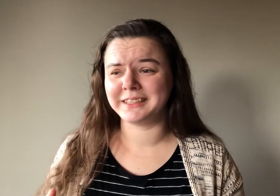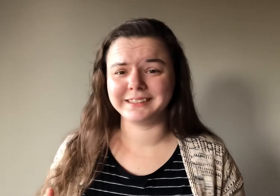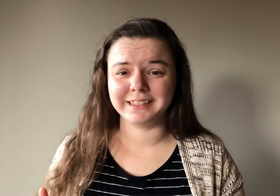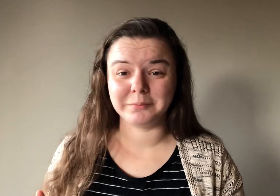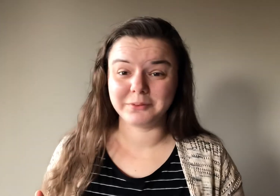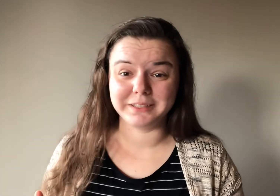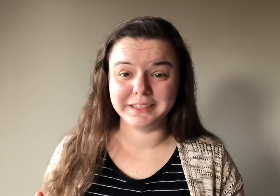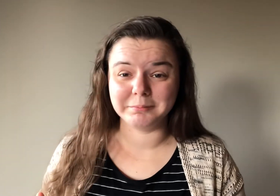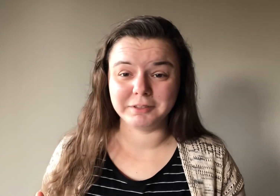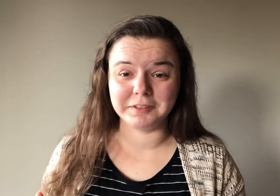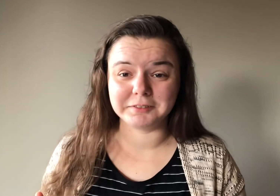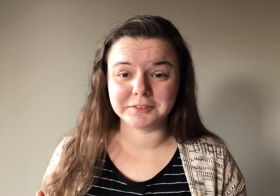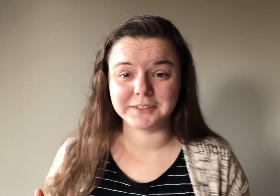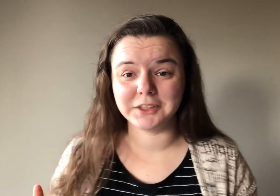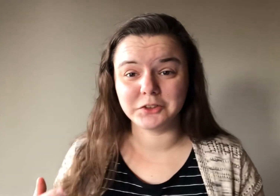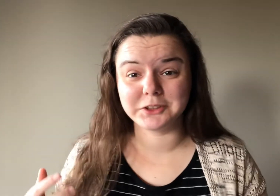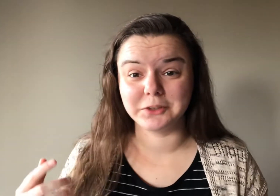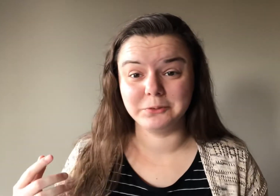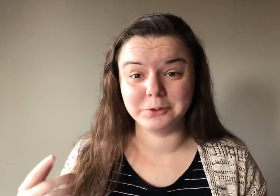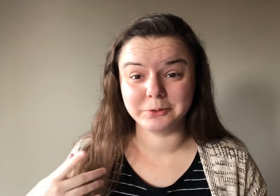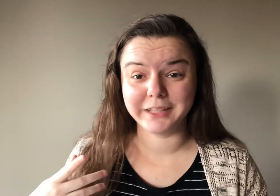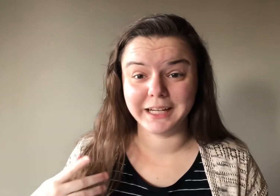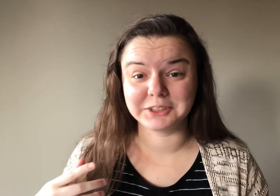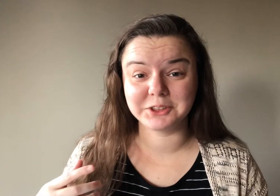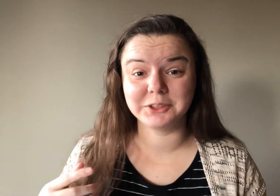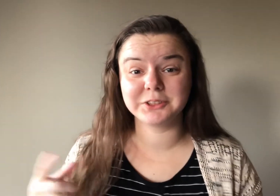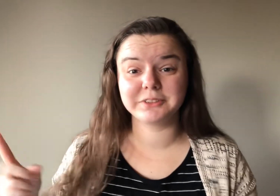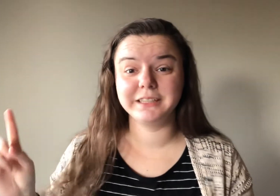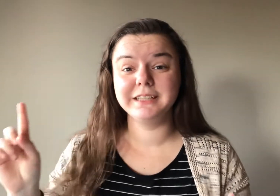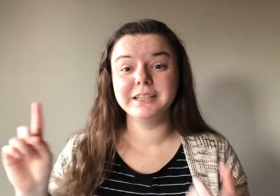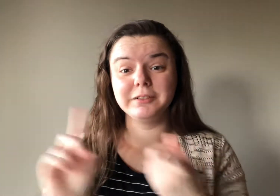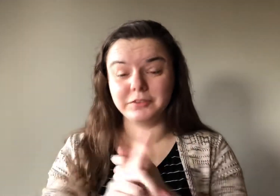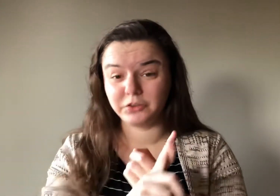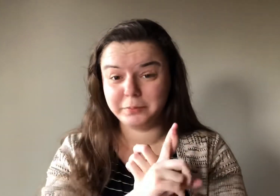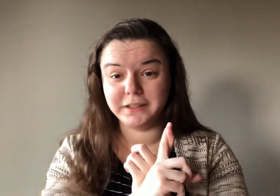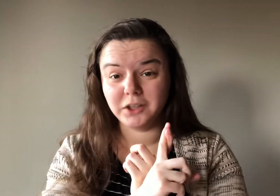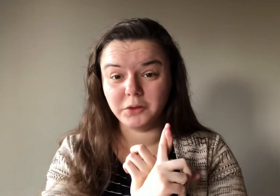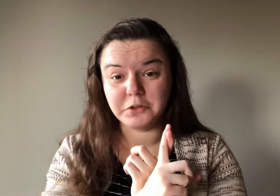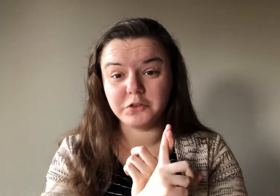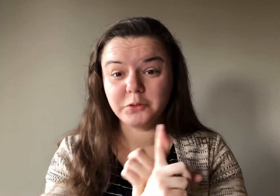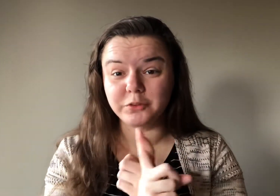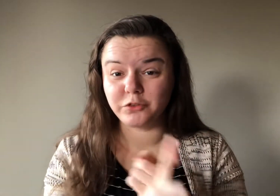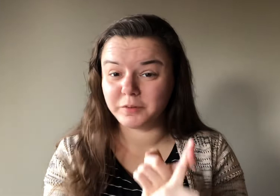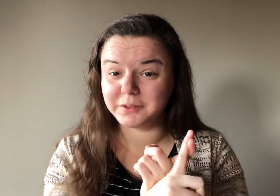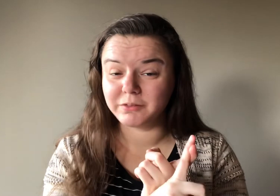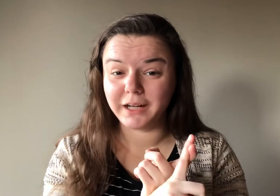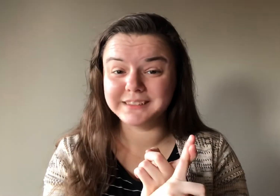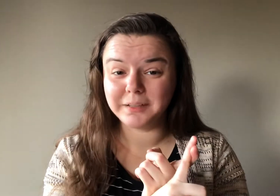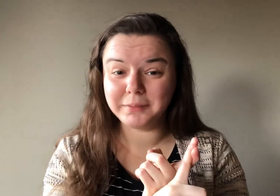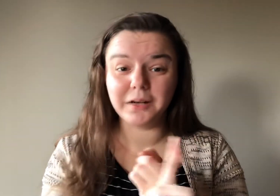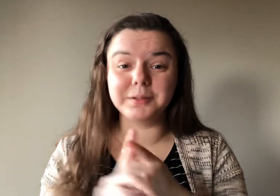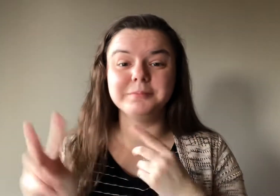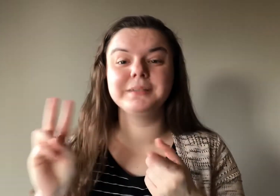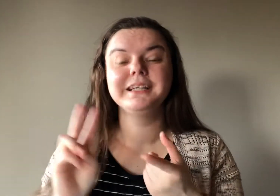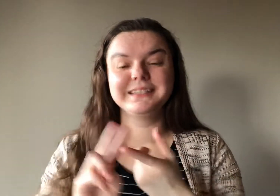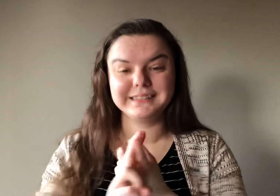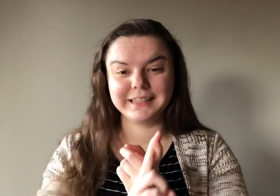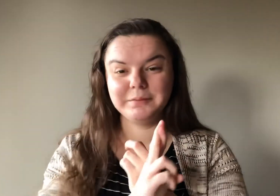like a top three in my favorites video. So we'll rehash those three. First being Always You, which is from their Rise Up album. Second